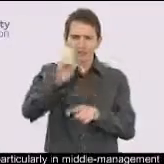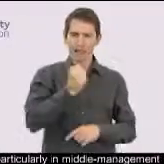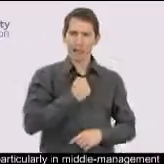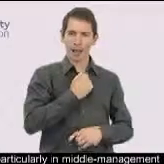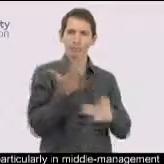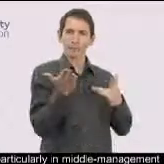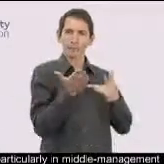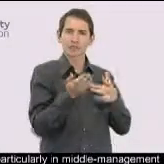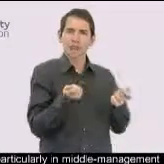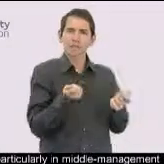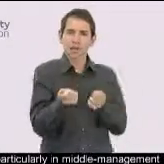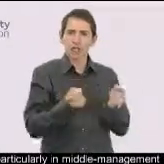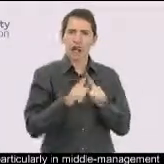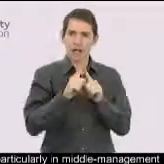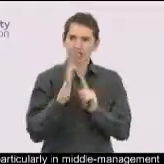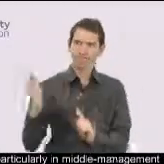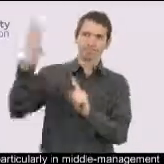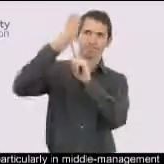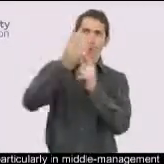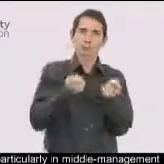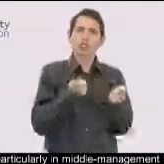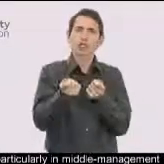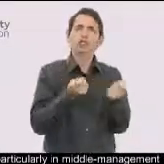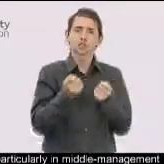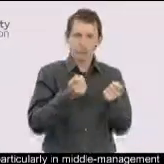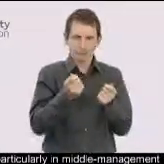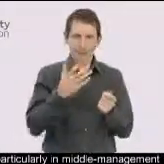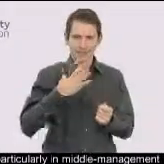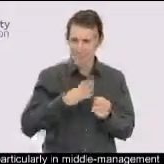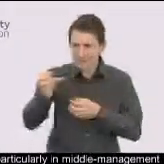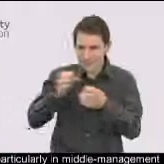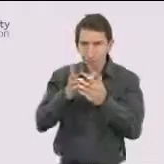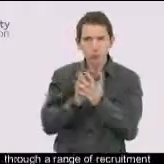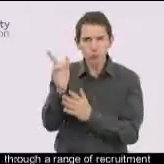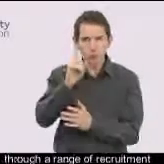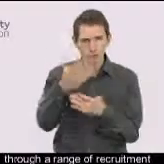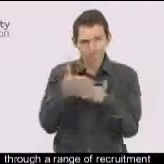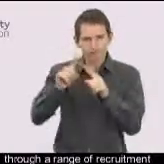senior management positions, through a range of recruitment and development activities.